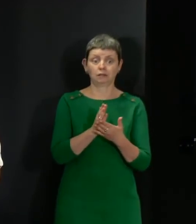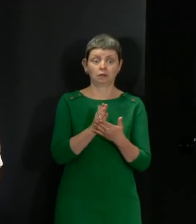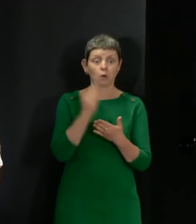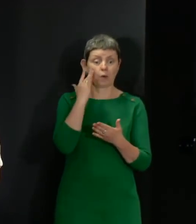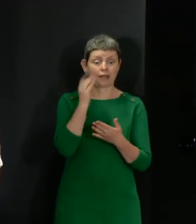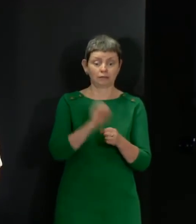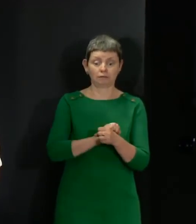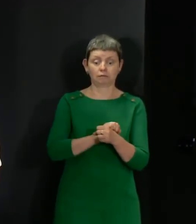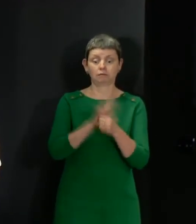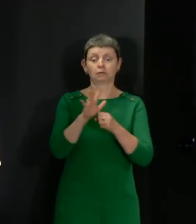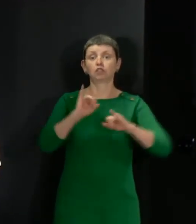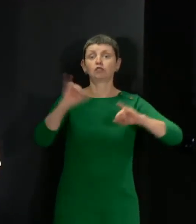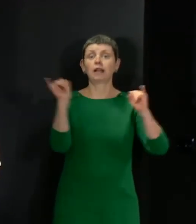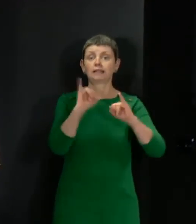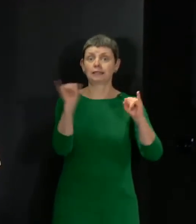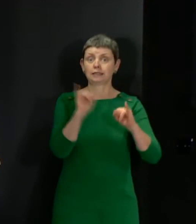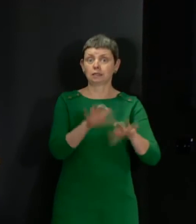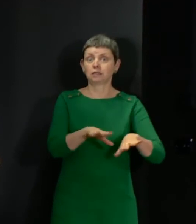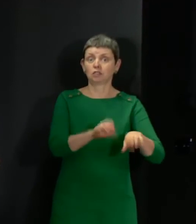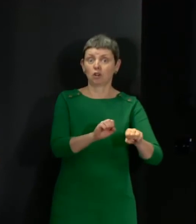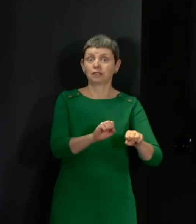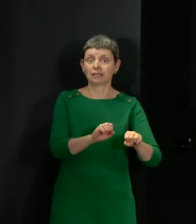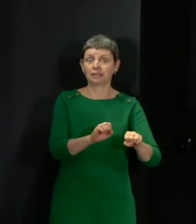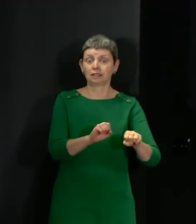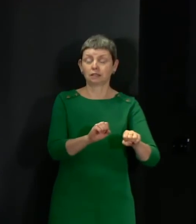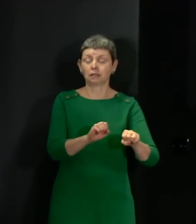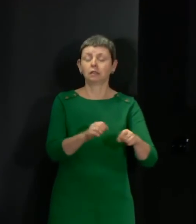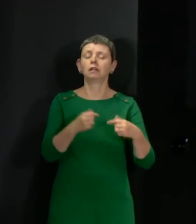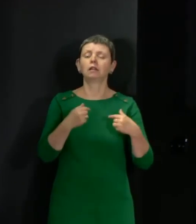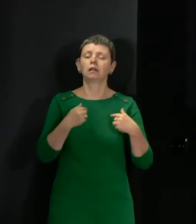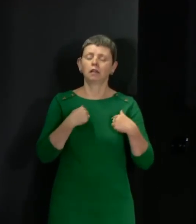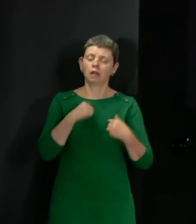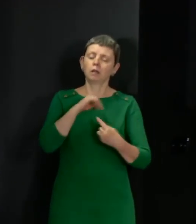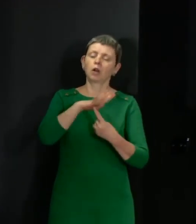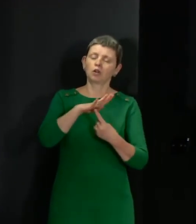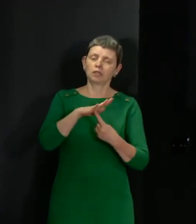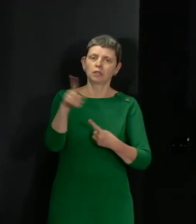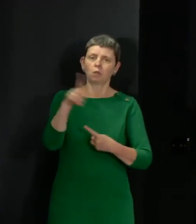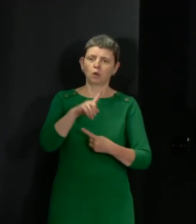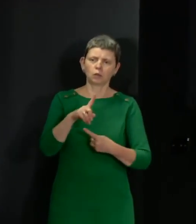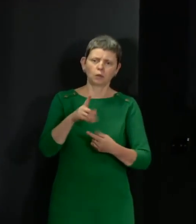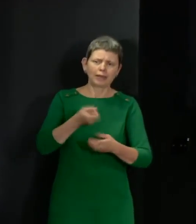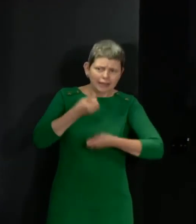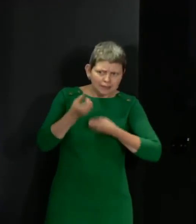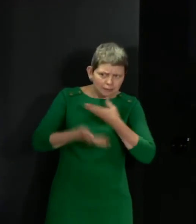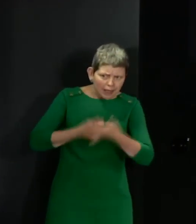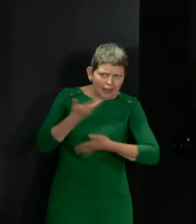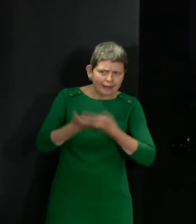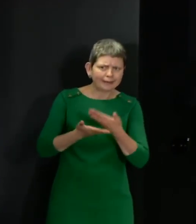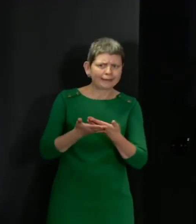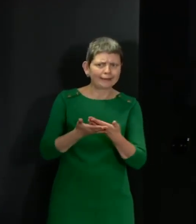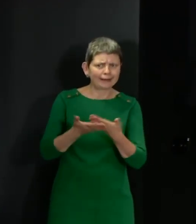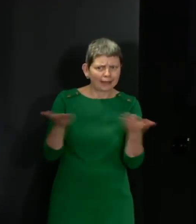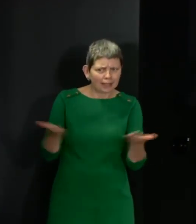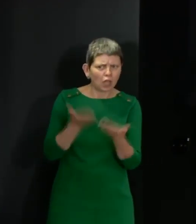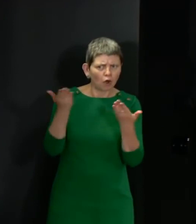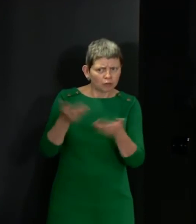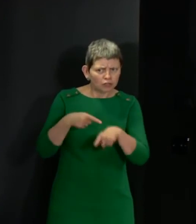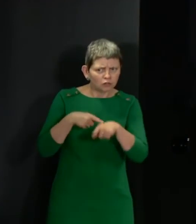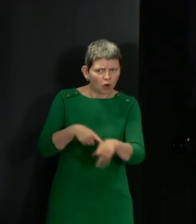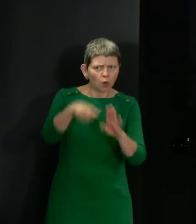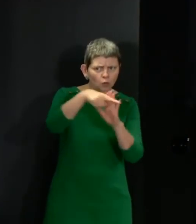priority. And that is to explain and to encourage what the rules are,